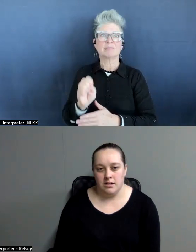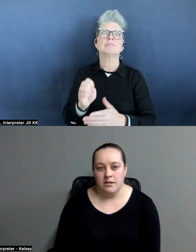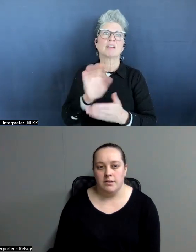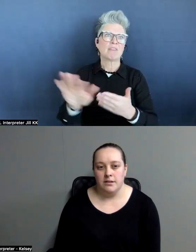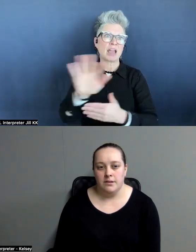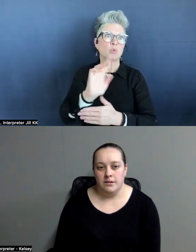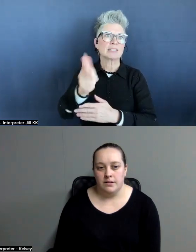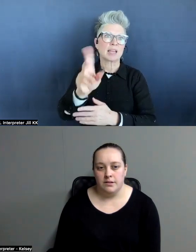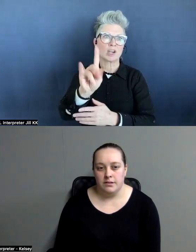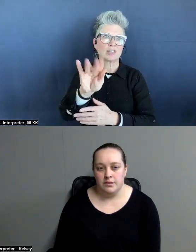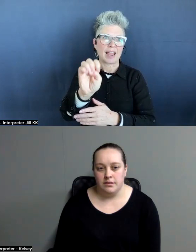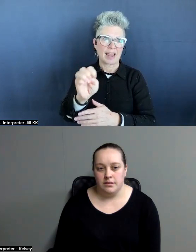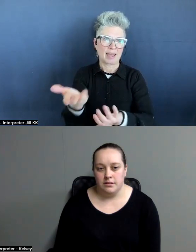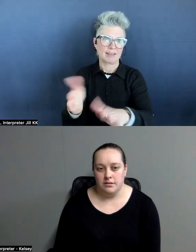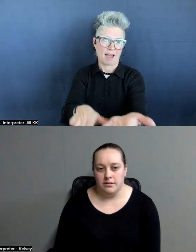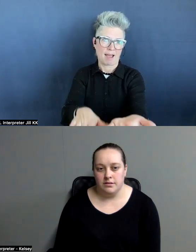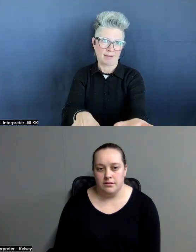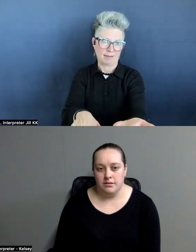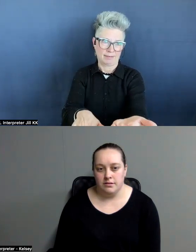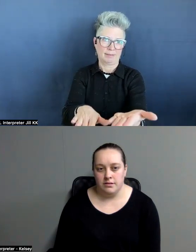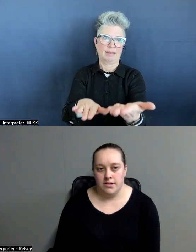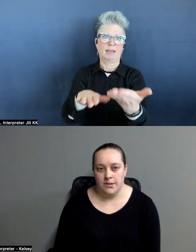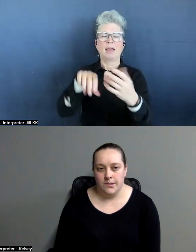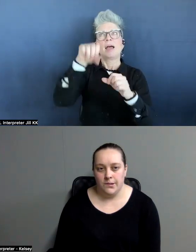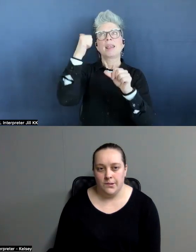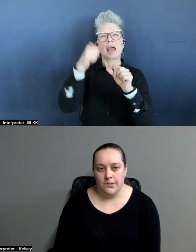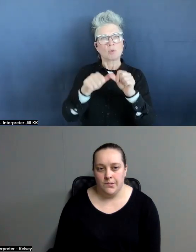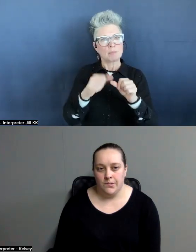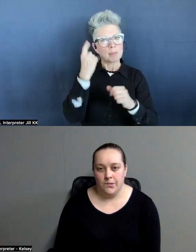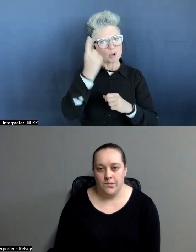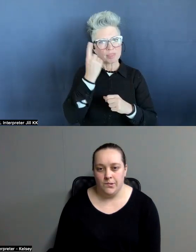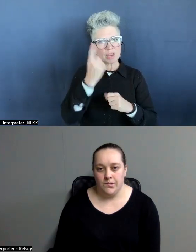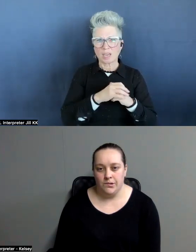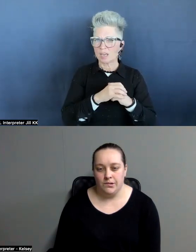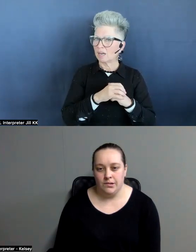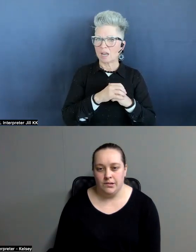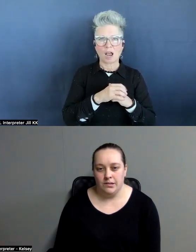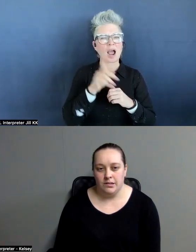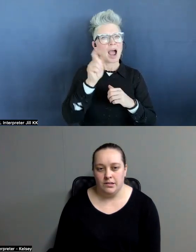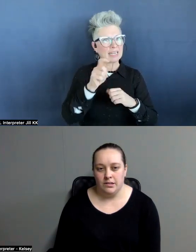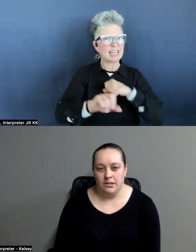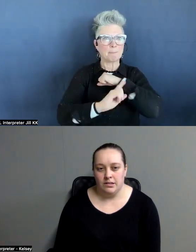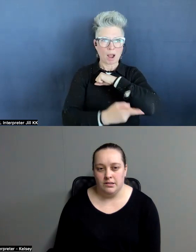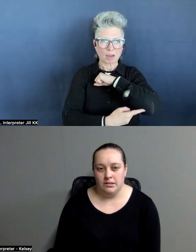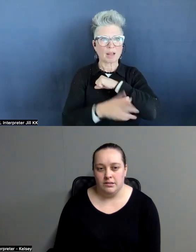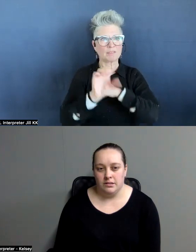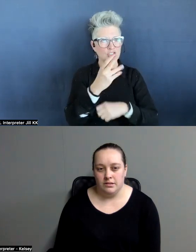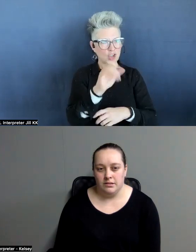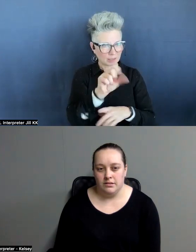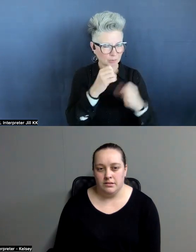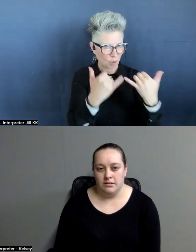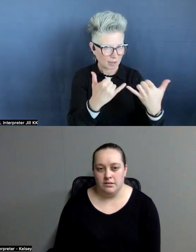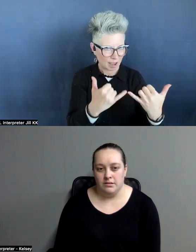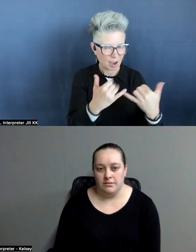And I remembered thinking. Oh, there's a bucket of those shelves right now. And that's when that